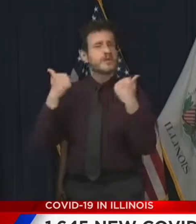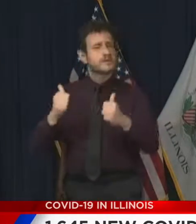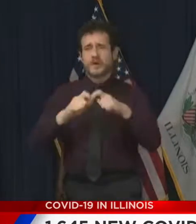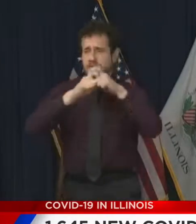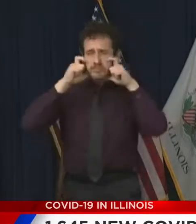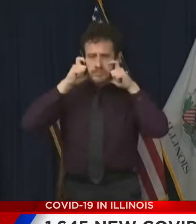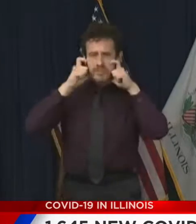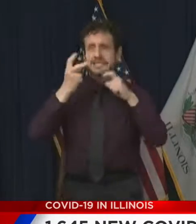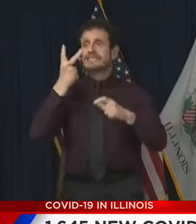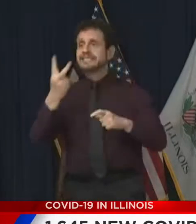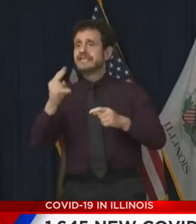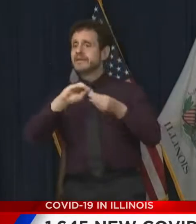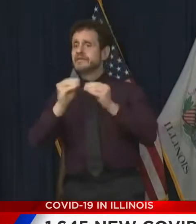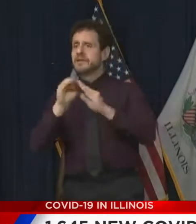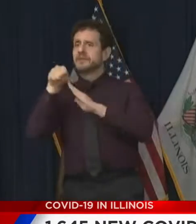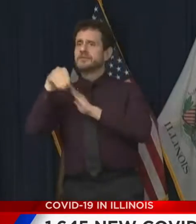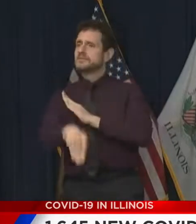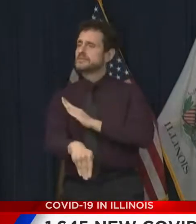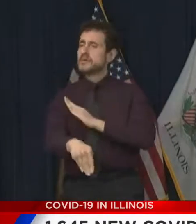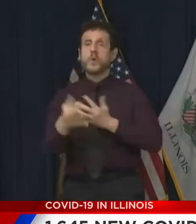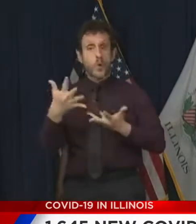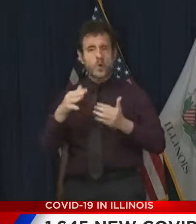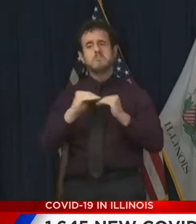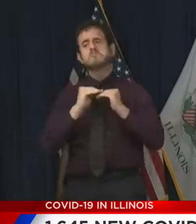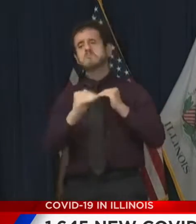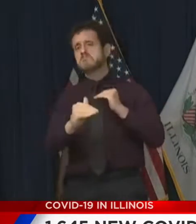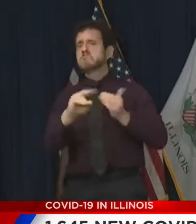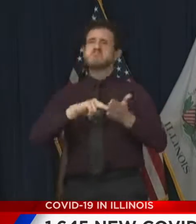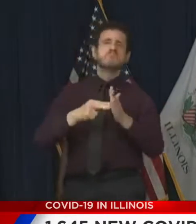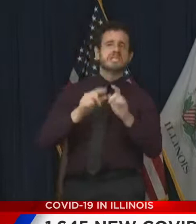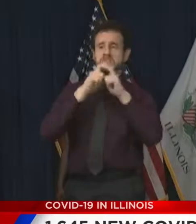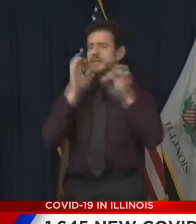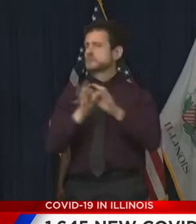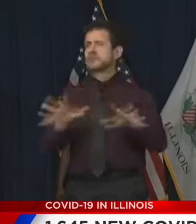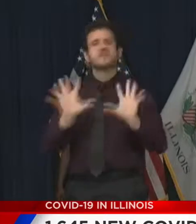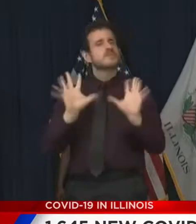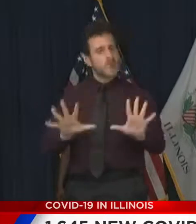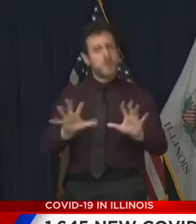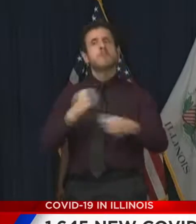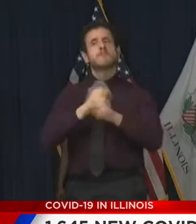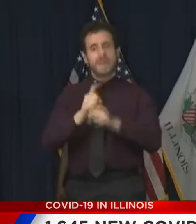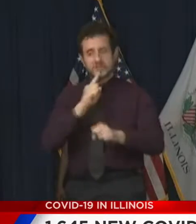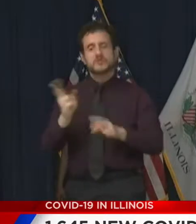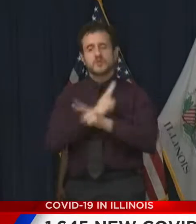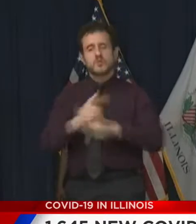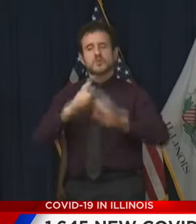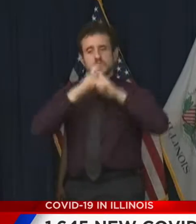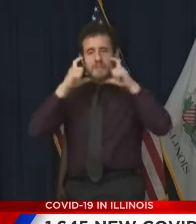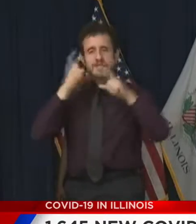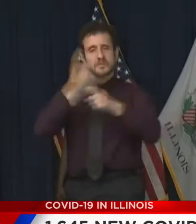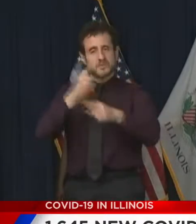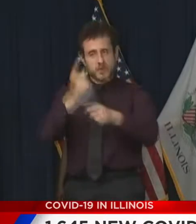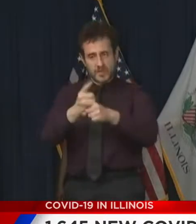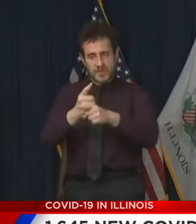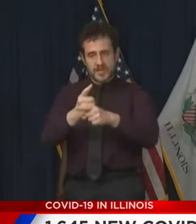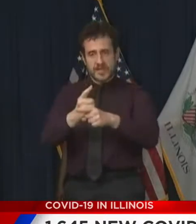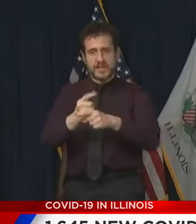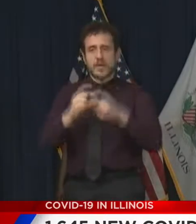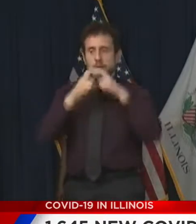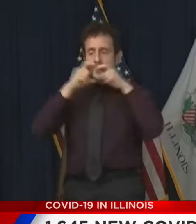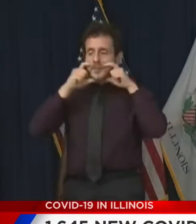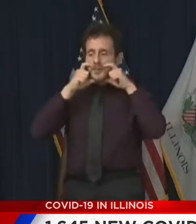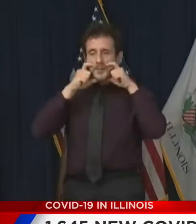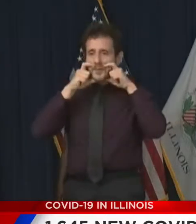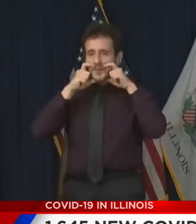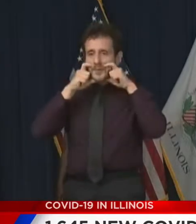Please wear the mask. We have to wear it correctly. That means making sure your nose is covered as well, not just your mouth. Let's